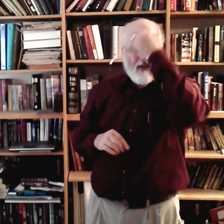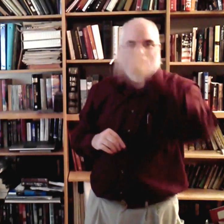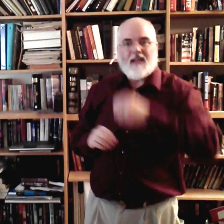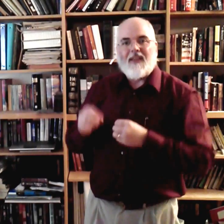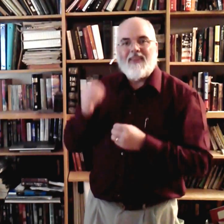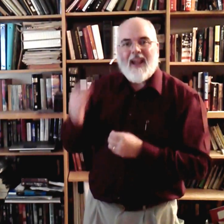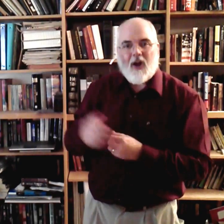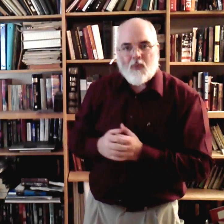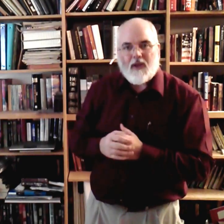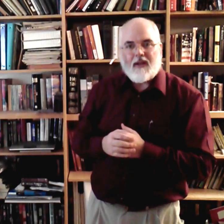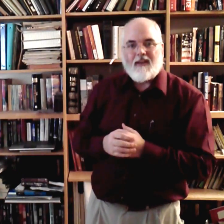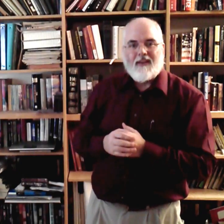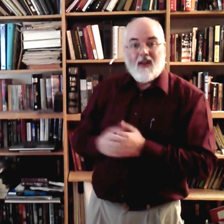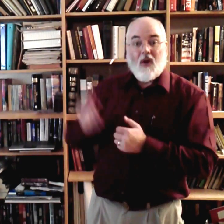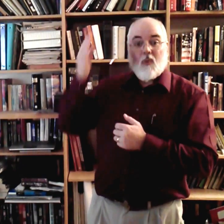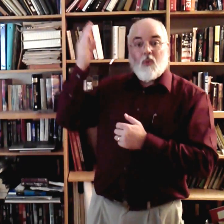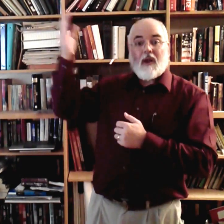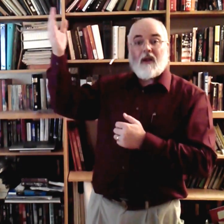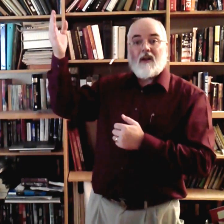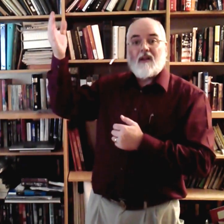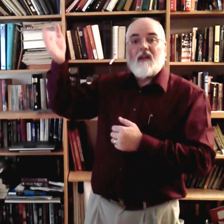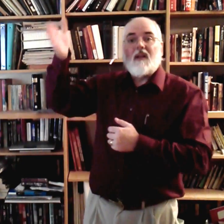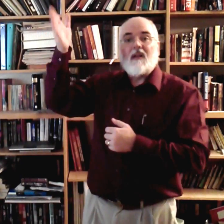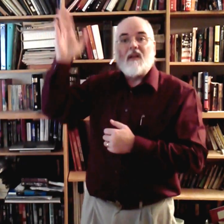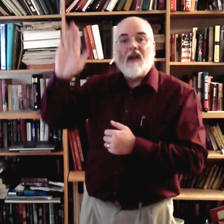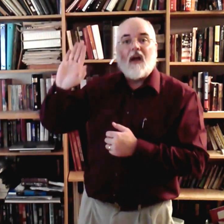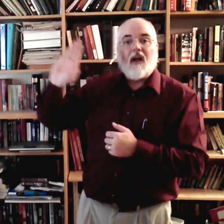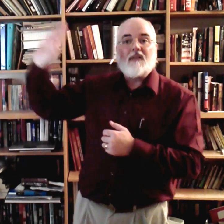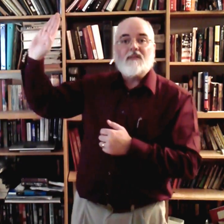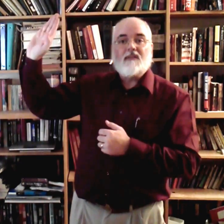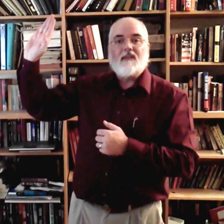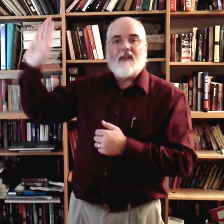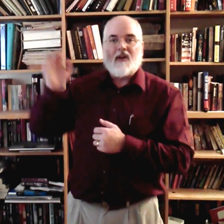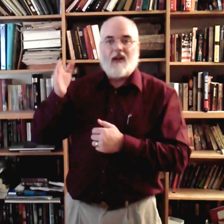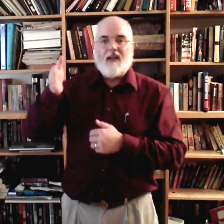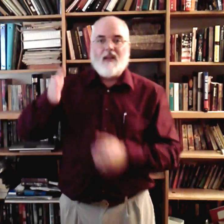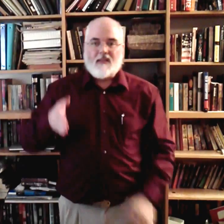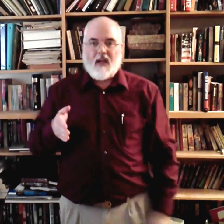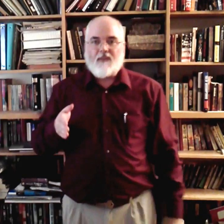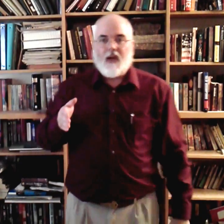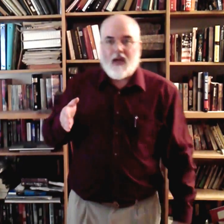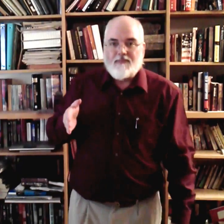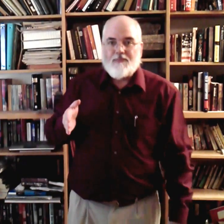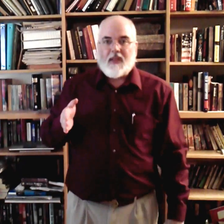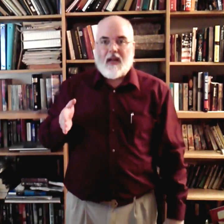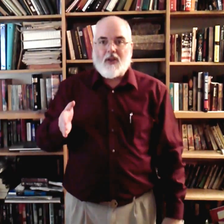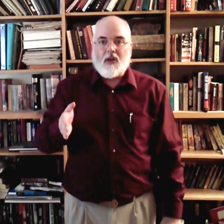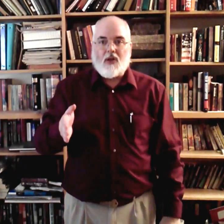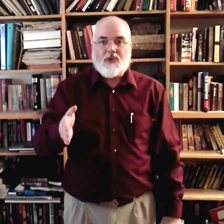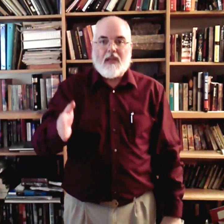It's a there, really. Wait. Where... God's... Alright? Sign for God. Kind of like you're going to go shake